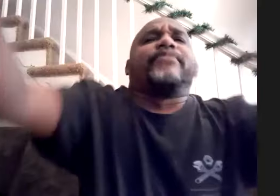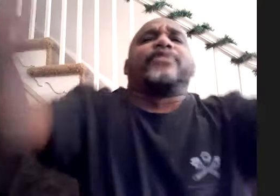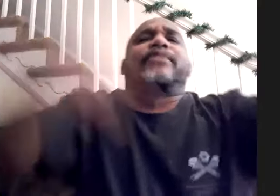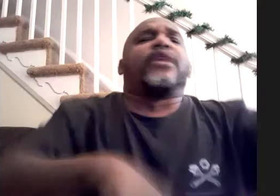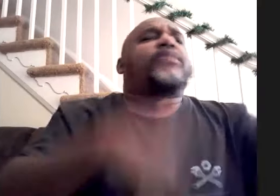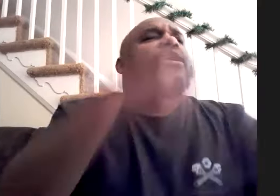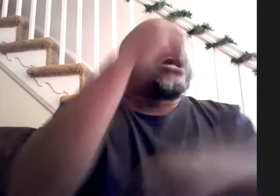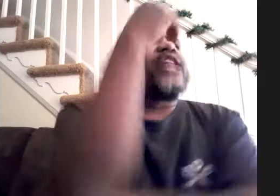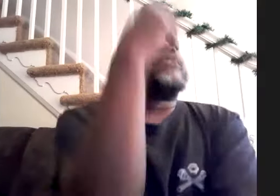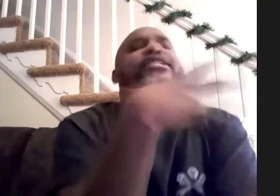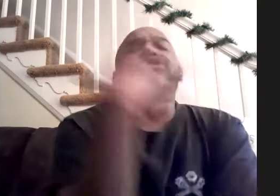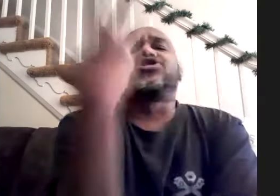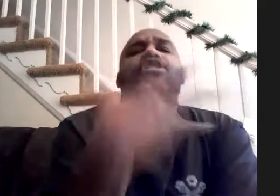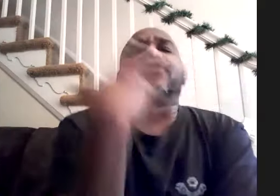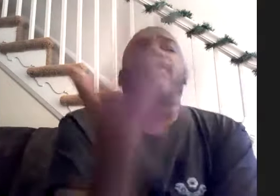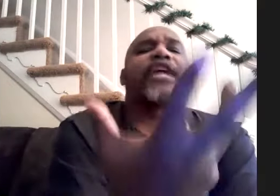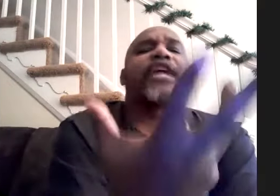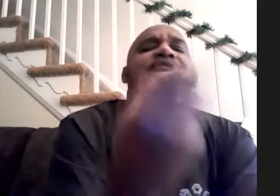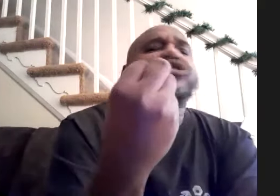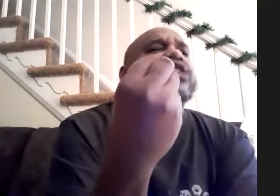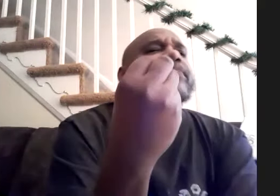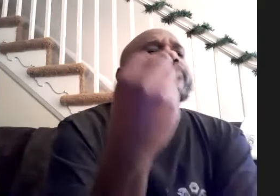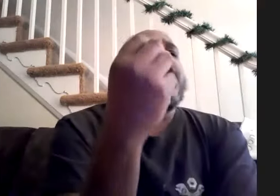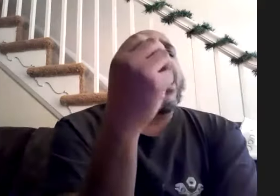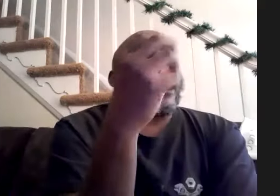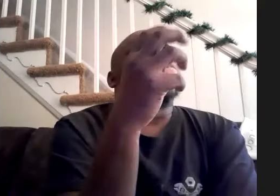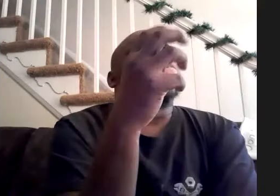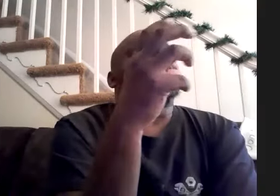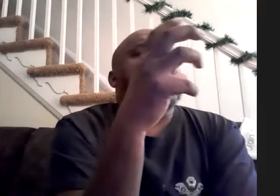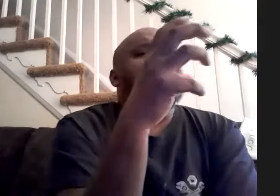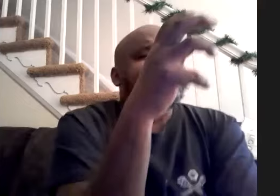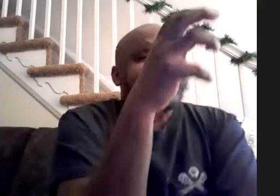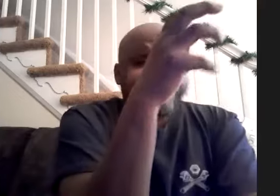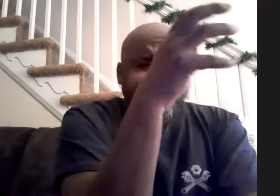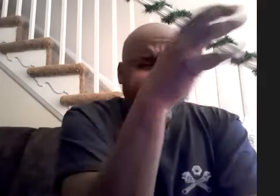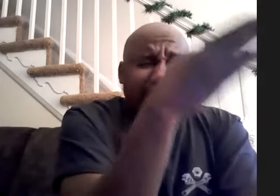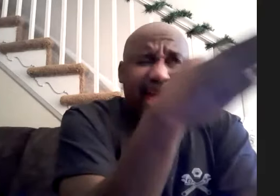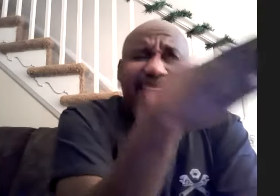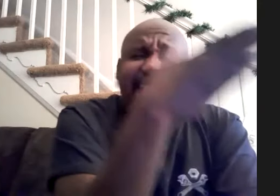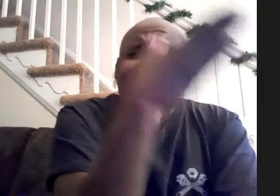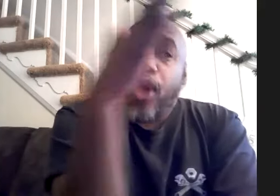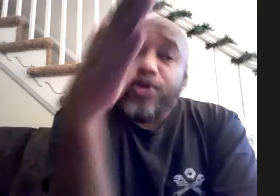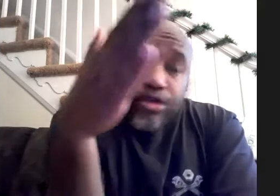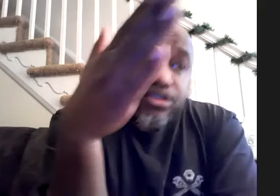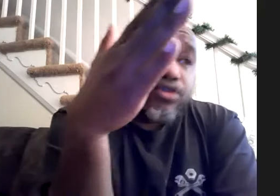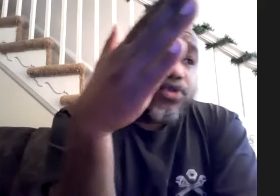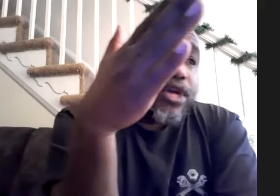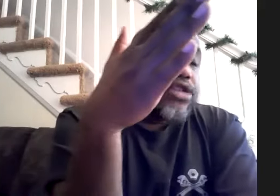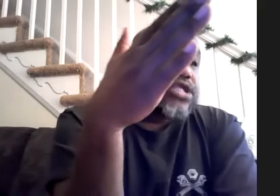dip dip and the pieces just started to fall together naturally and so as i got older it was one of those things